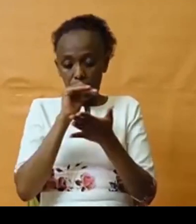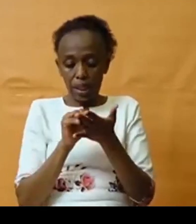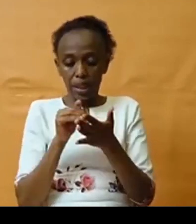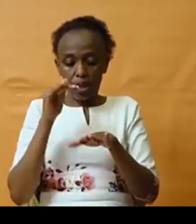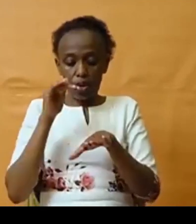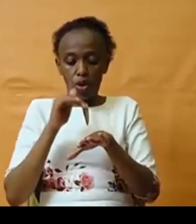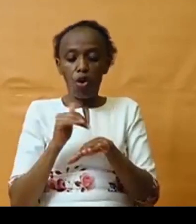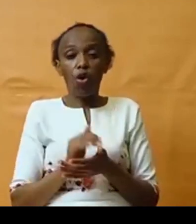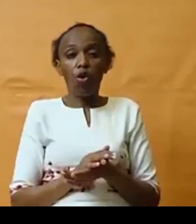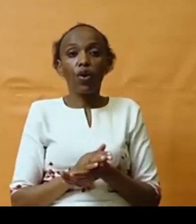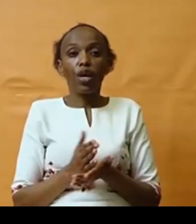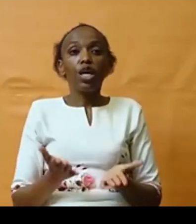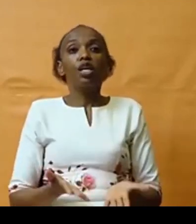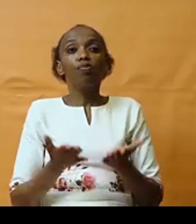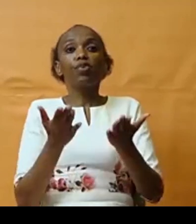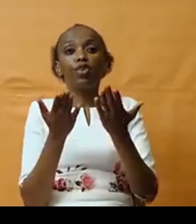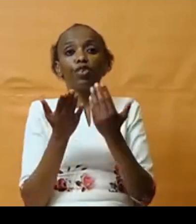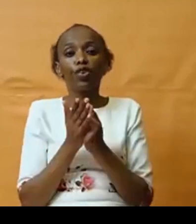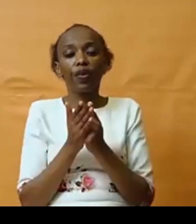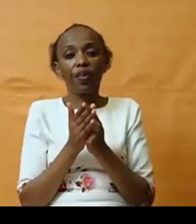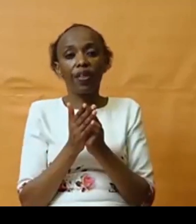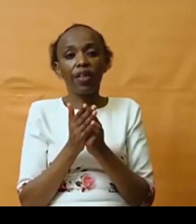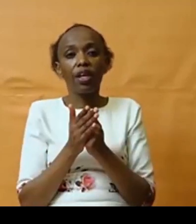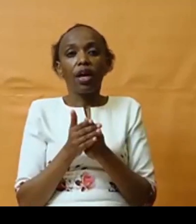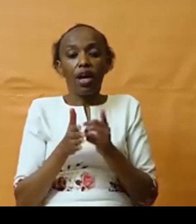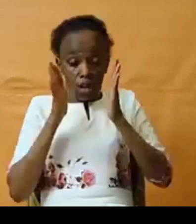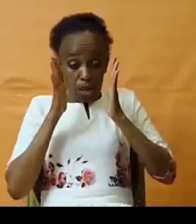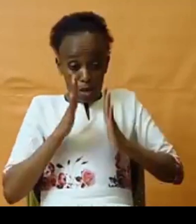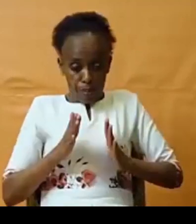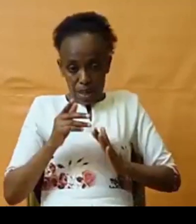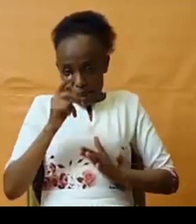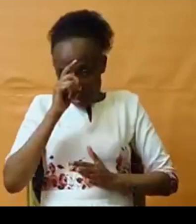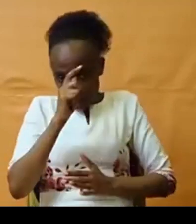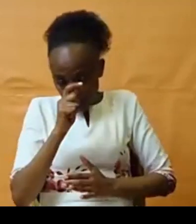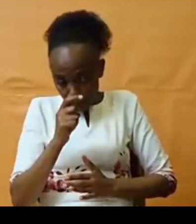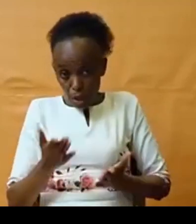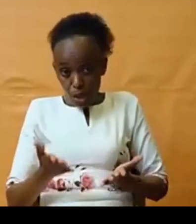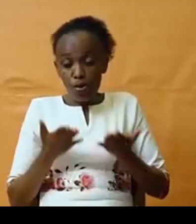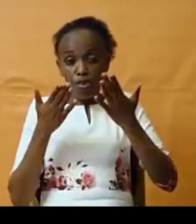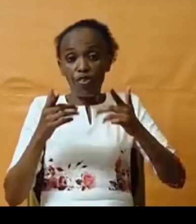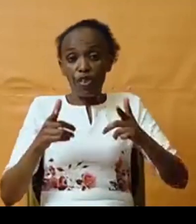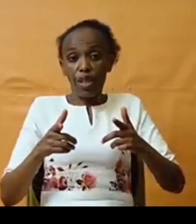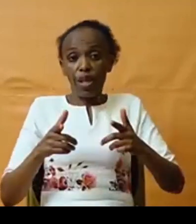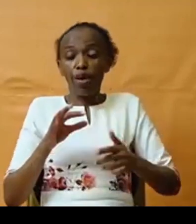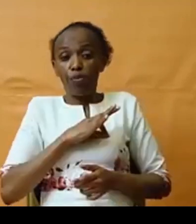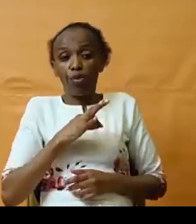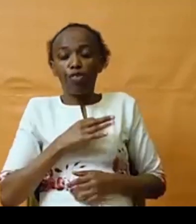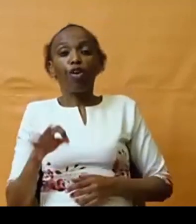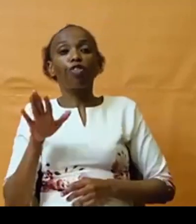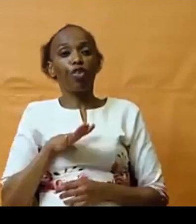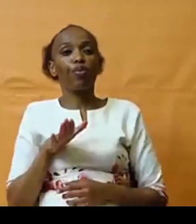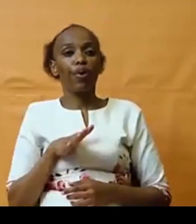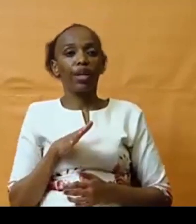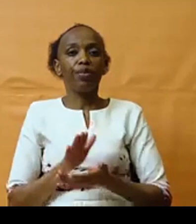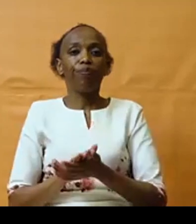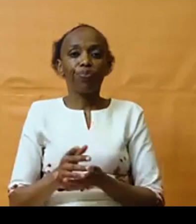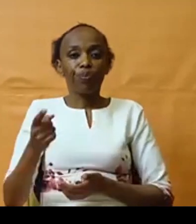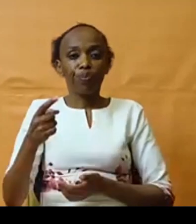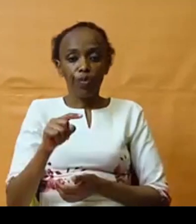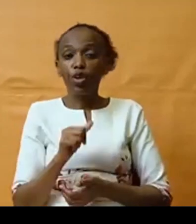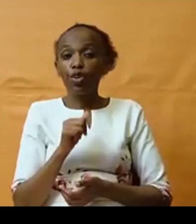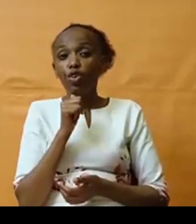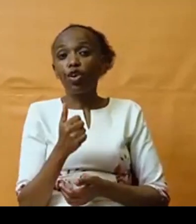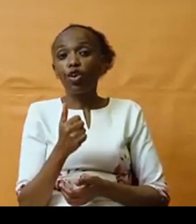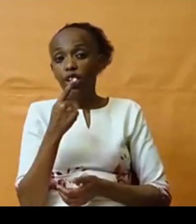improving human dignity, on improving the livelihoods of women. We shouldn't be saying we've